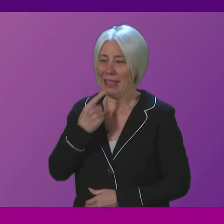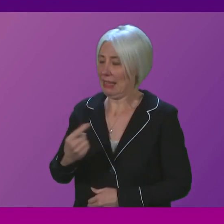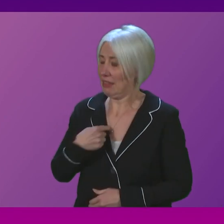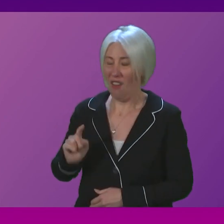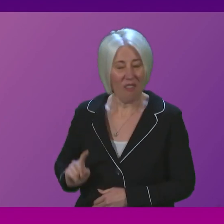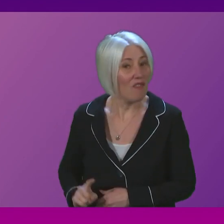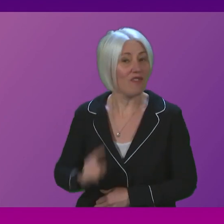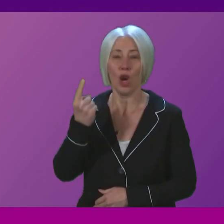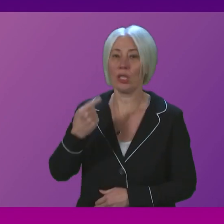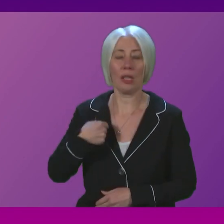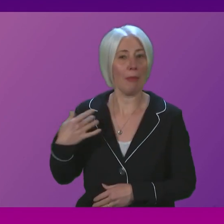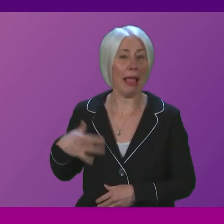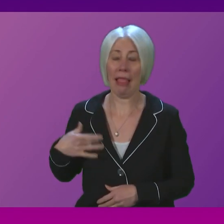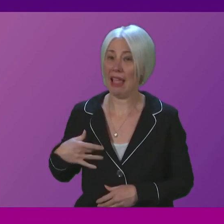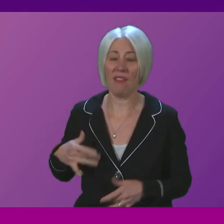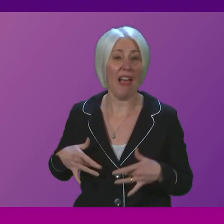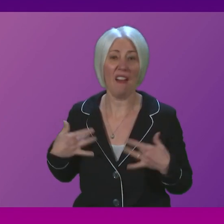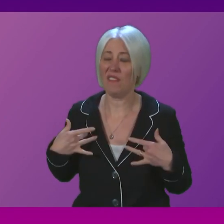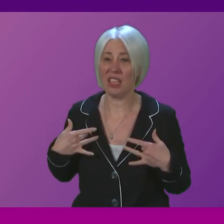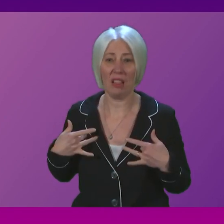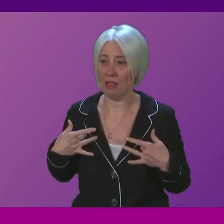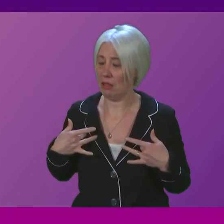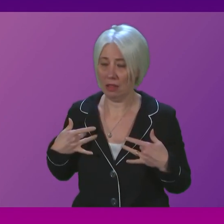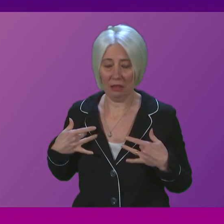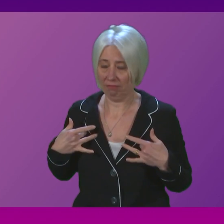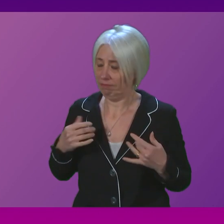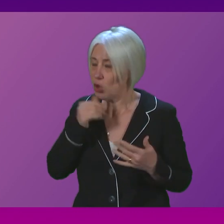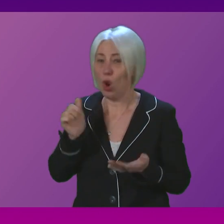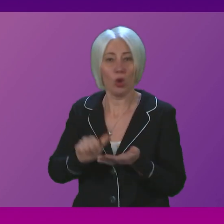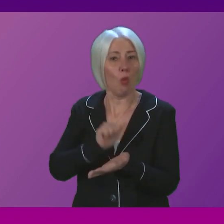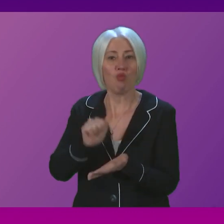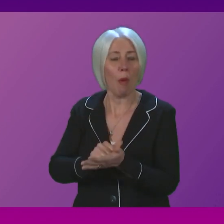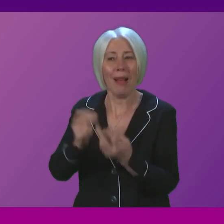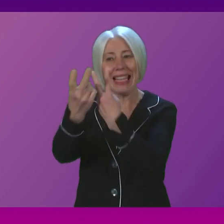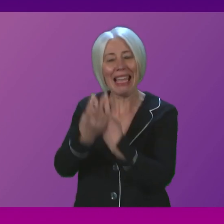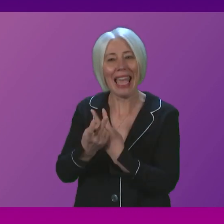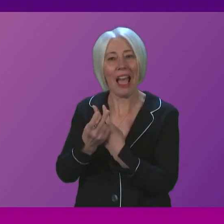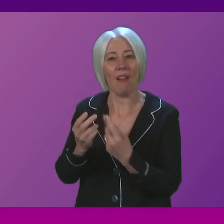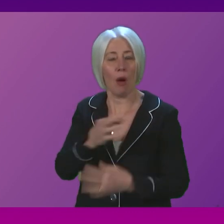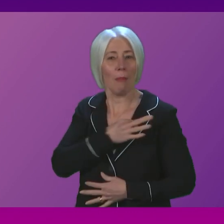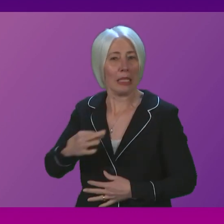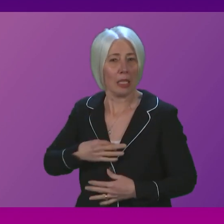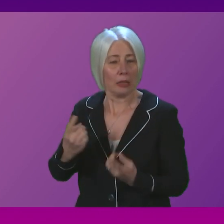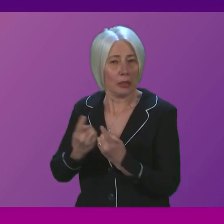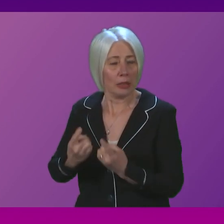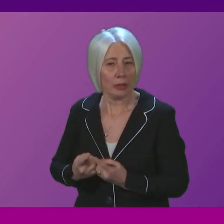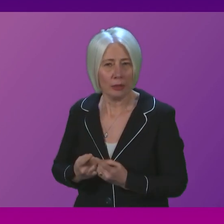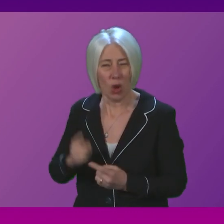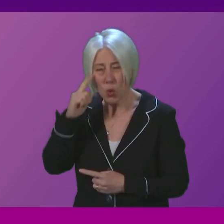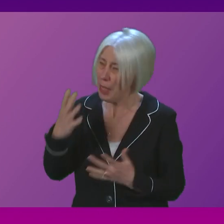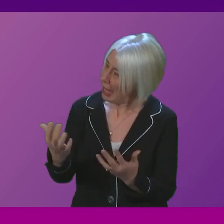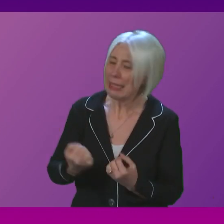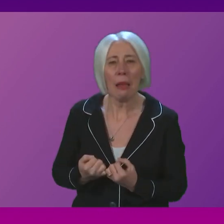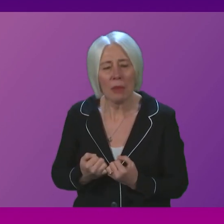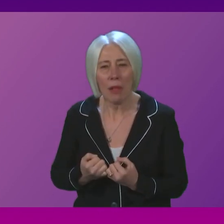time in my life that I feel like I don't have a proper medical care. First Minister, do you think it's acceptable